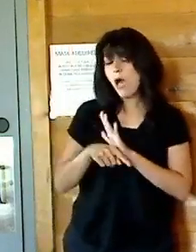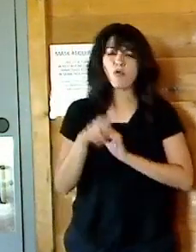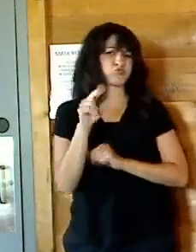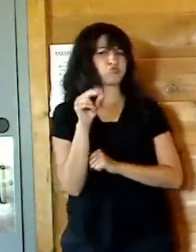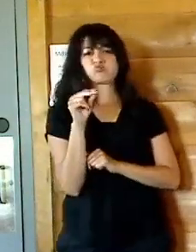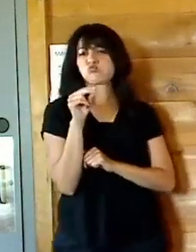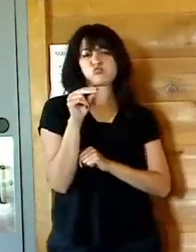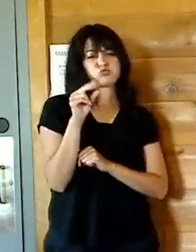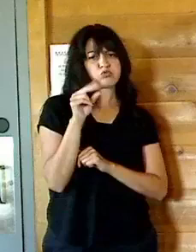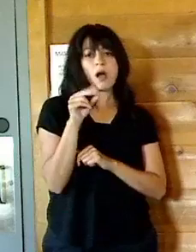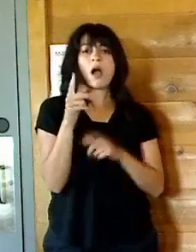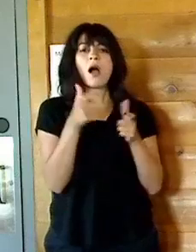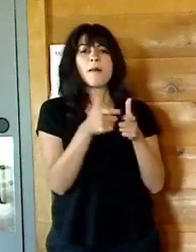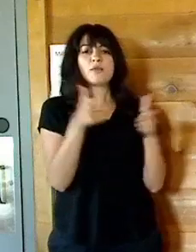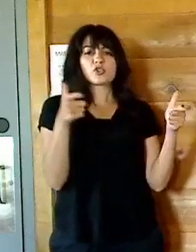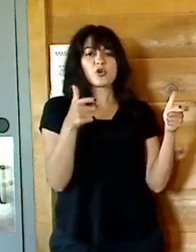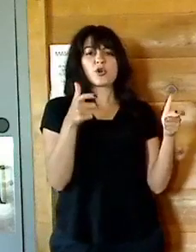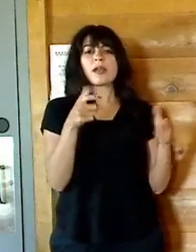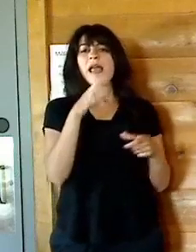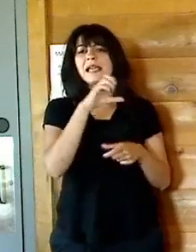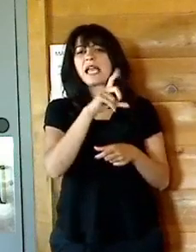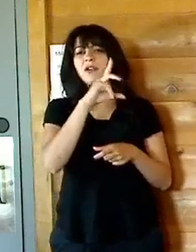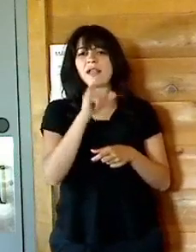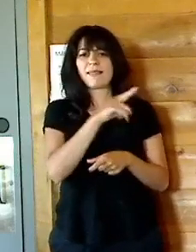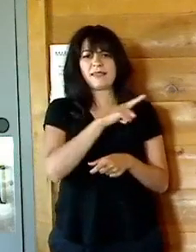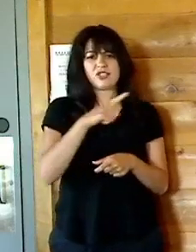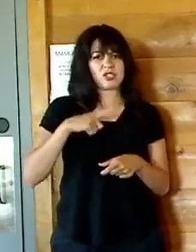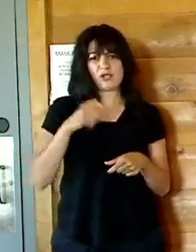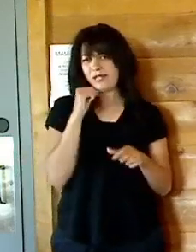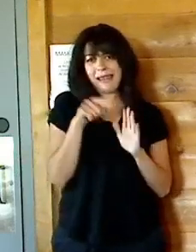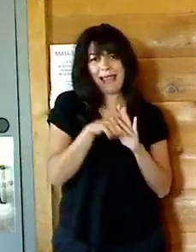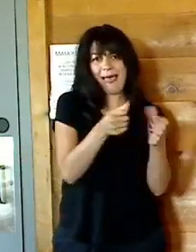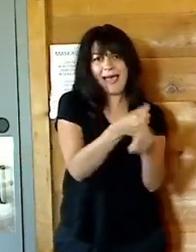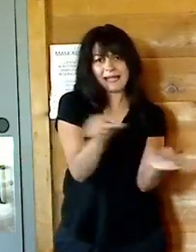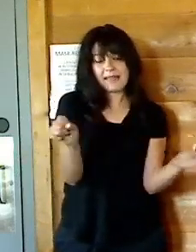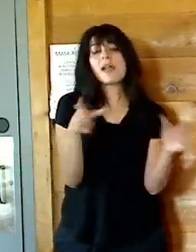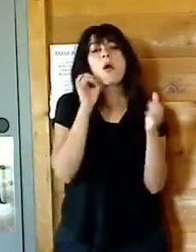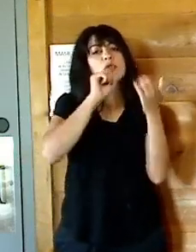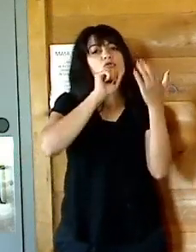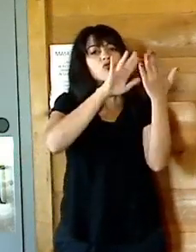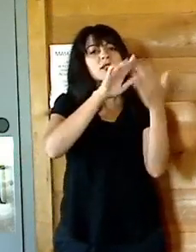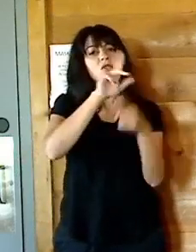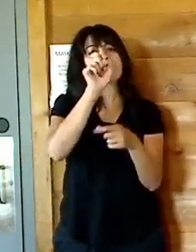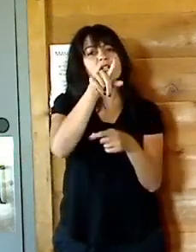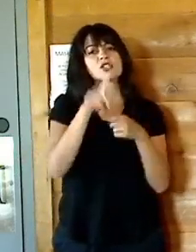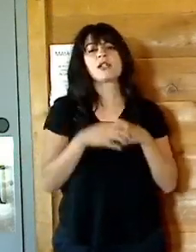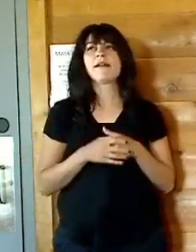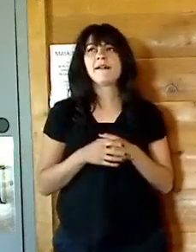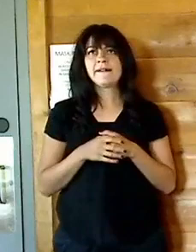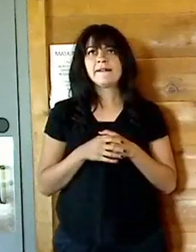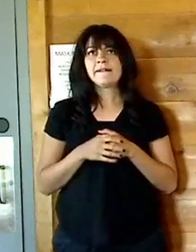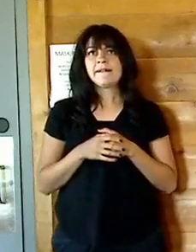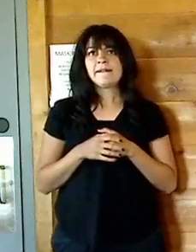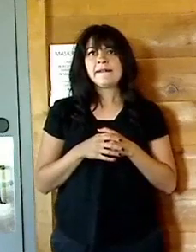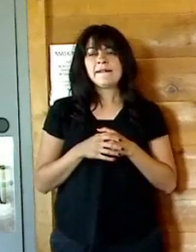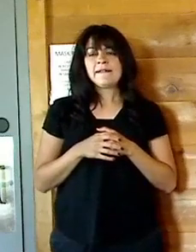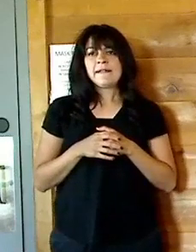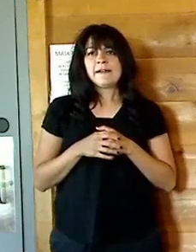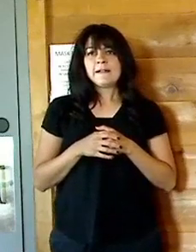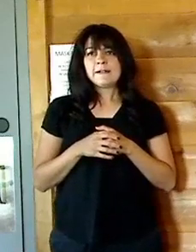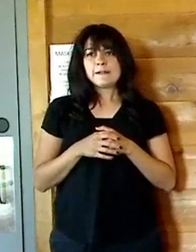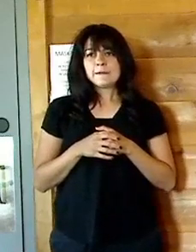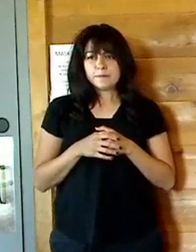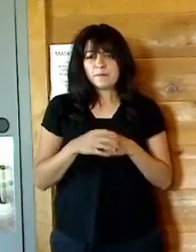the majority of the county legislature didn't do anything of the sort. And I do want to address that. So in a,